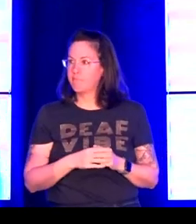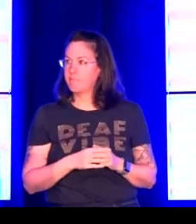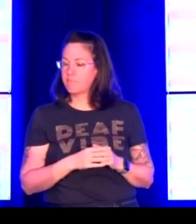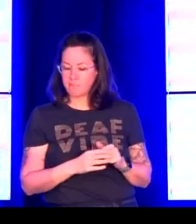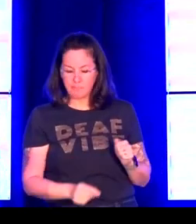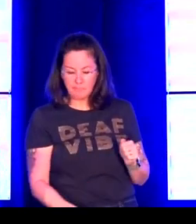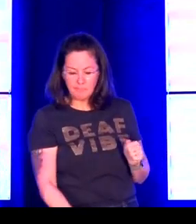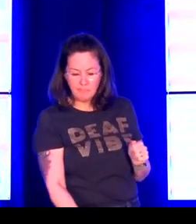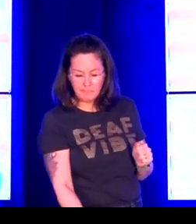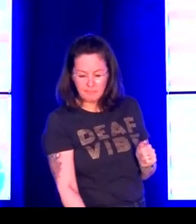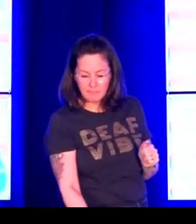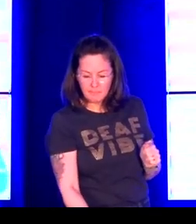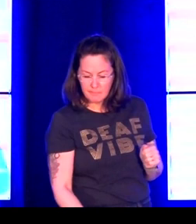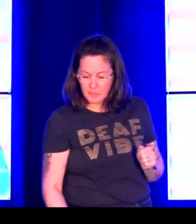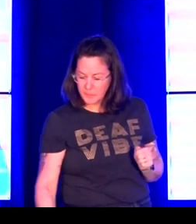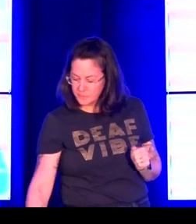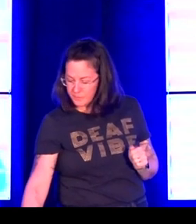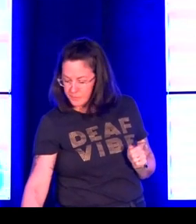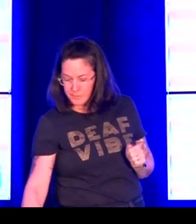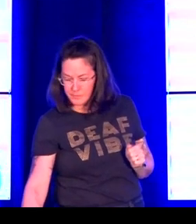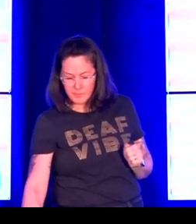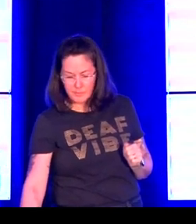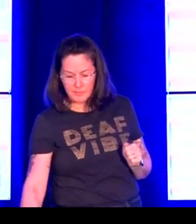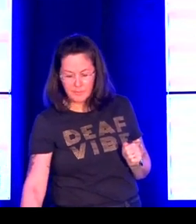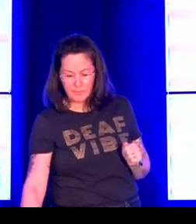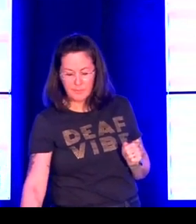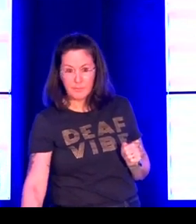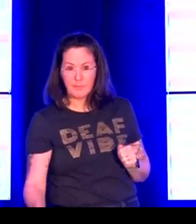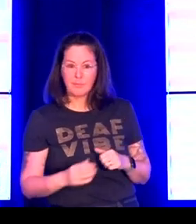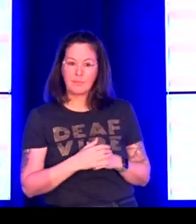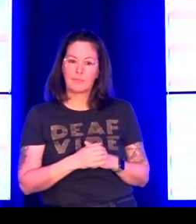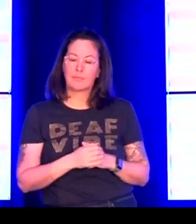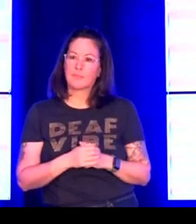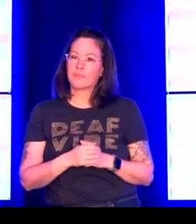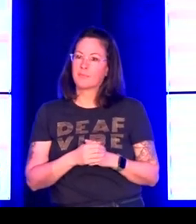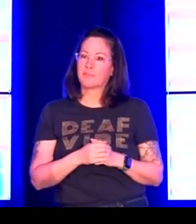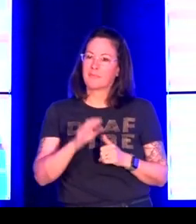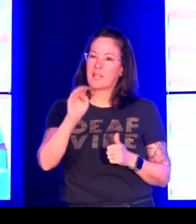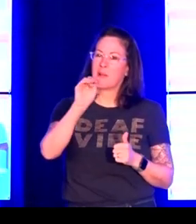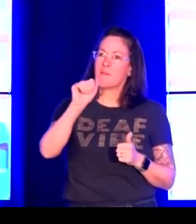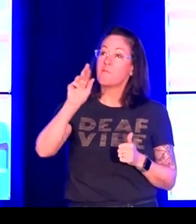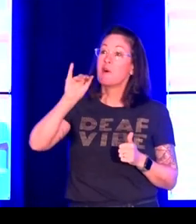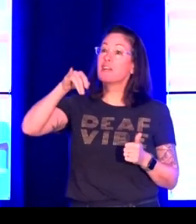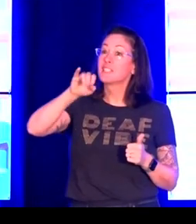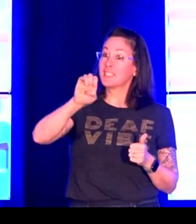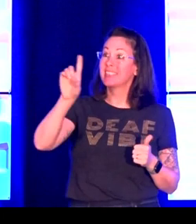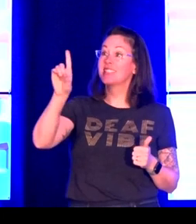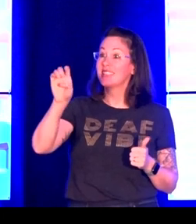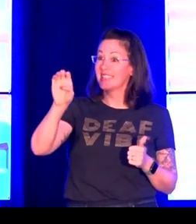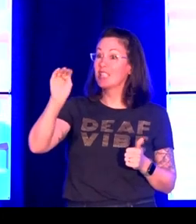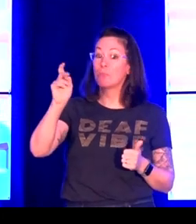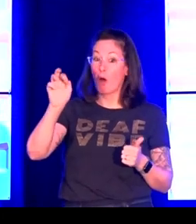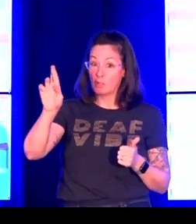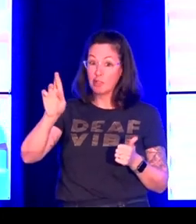and often what's actually happening in a wider range of communication is ignored to stay within the range of those